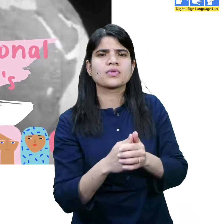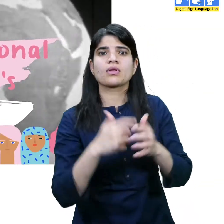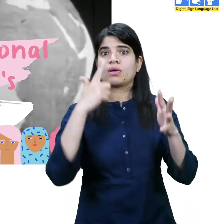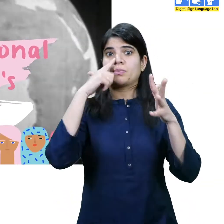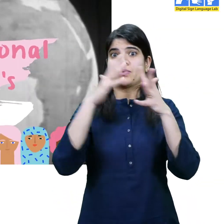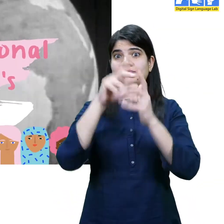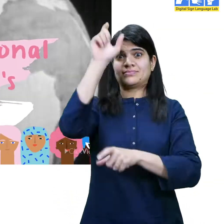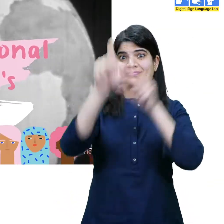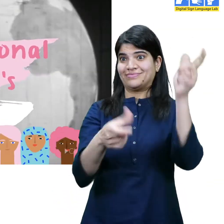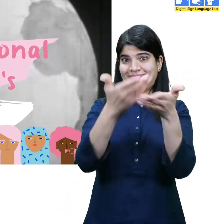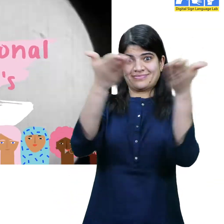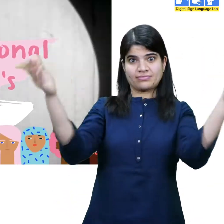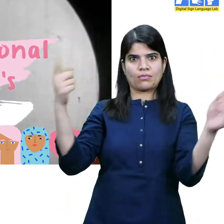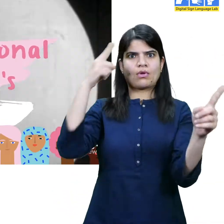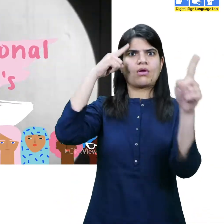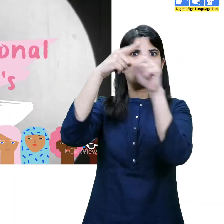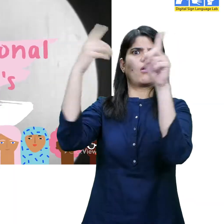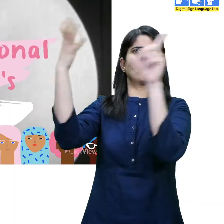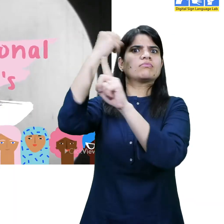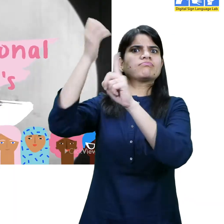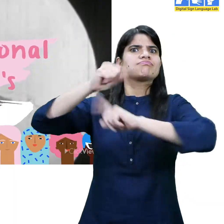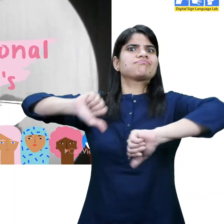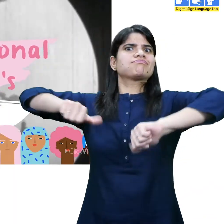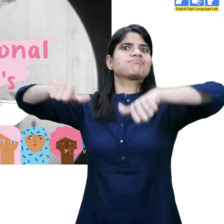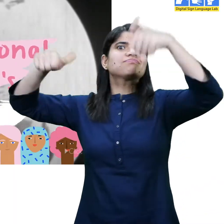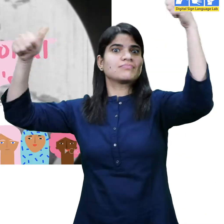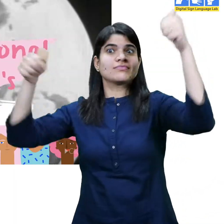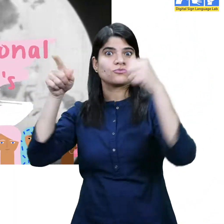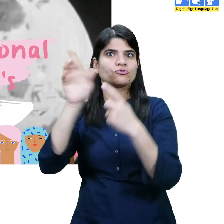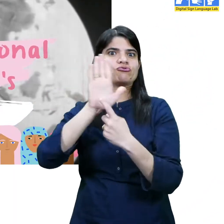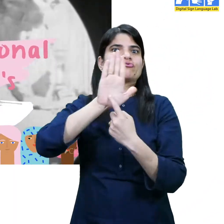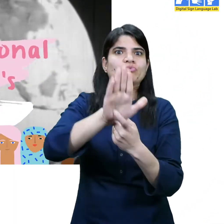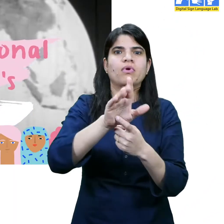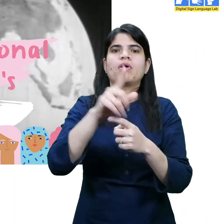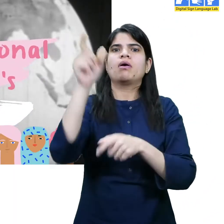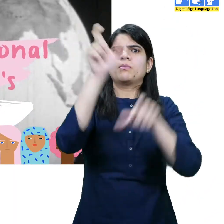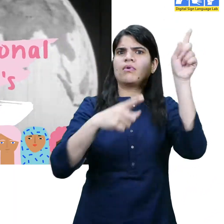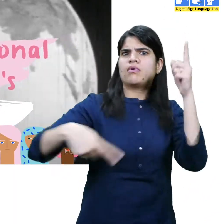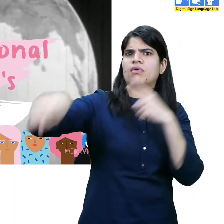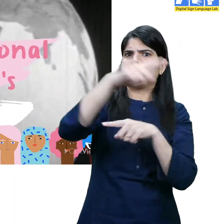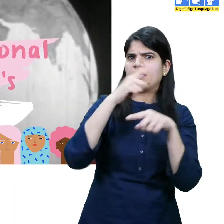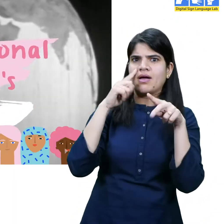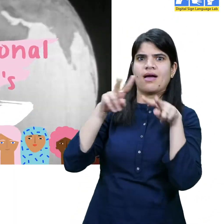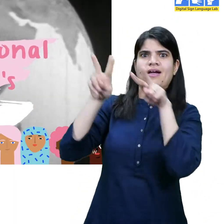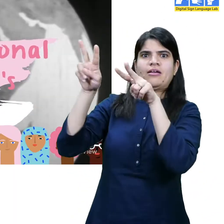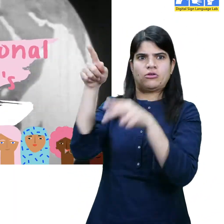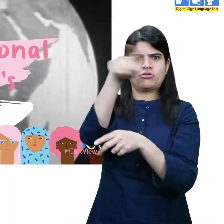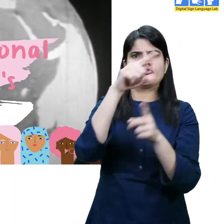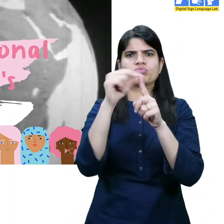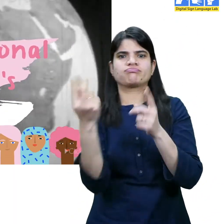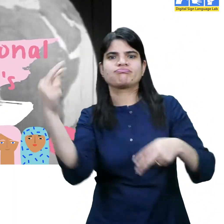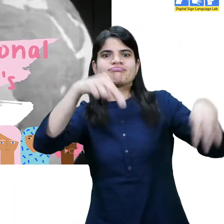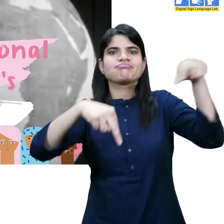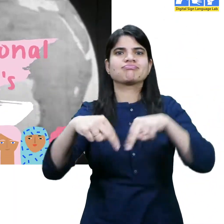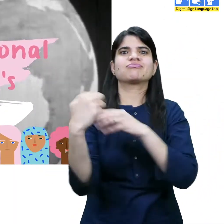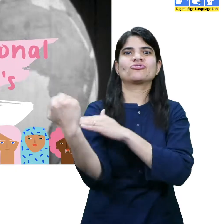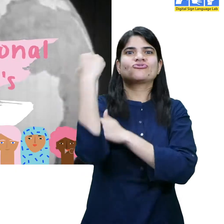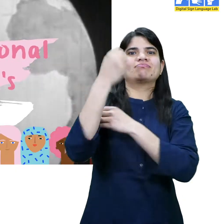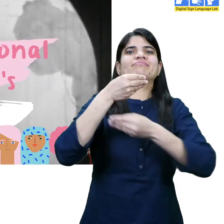female achievements and a call to action, encouraging everyone to stand up